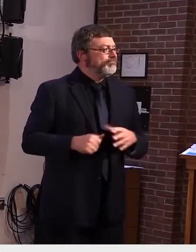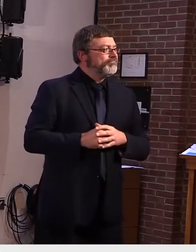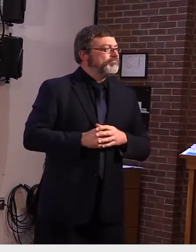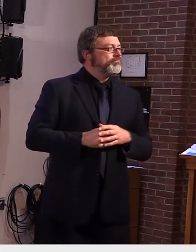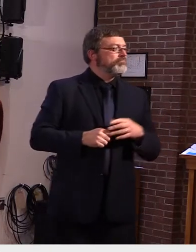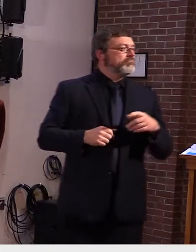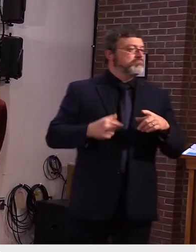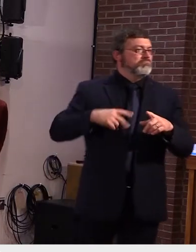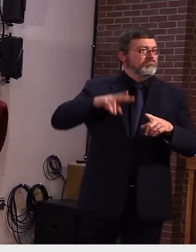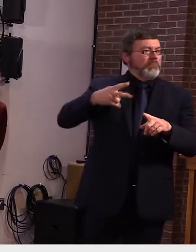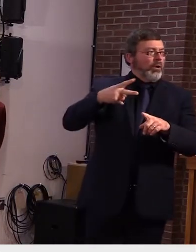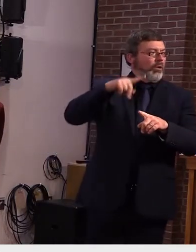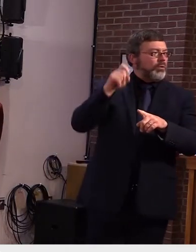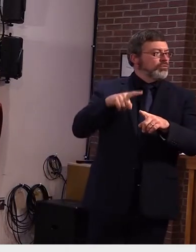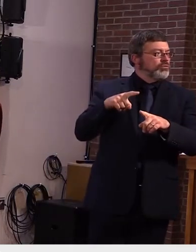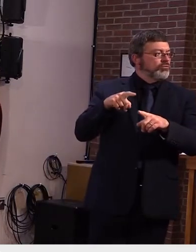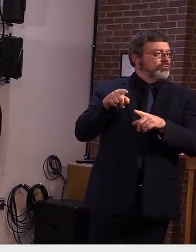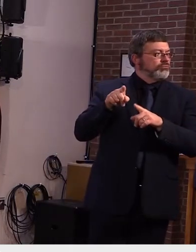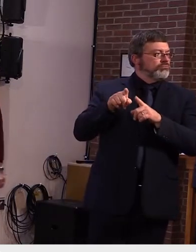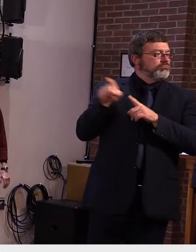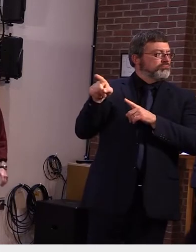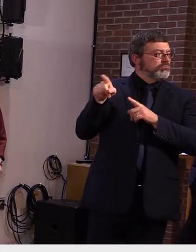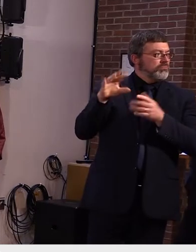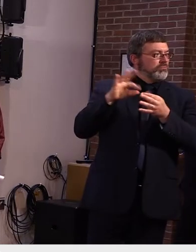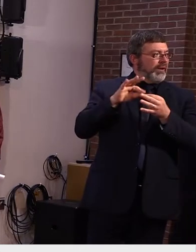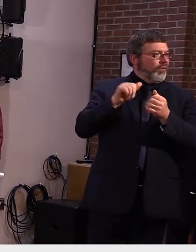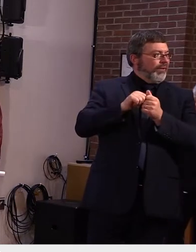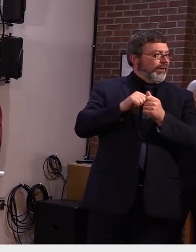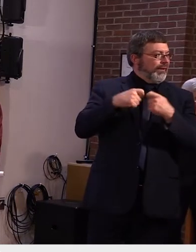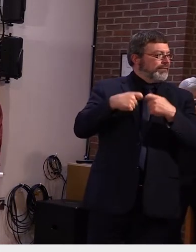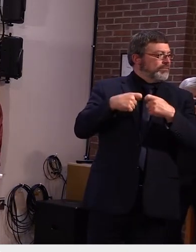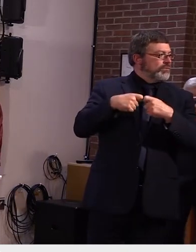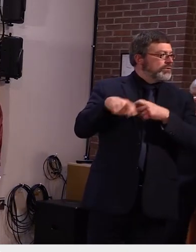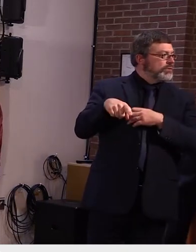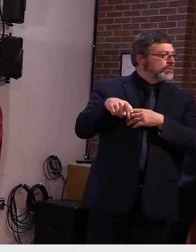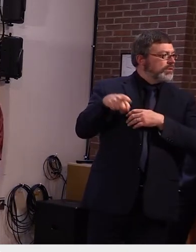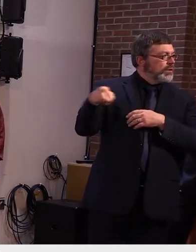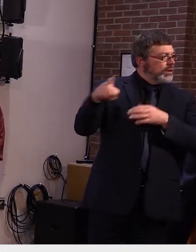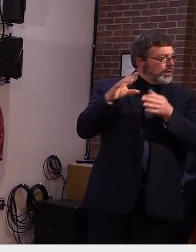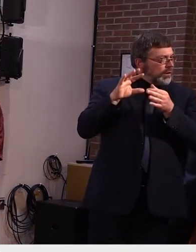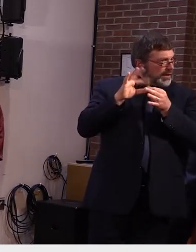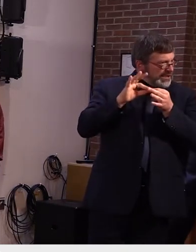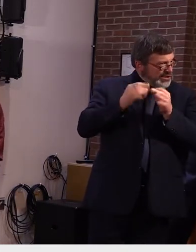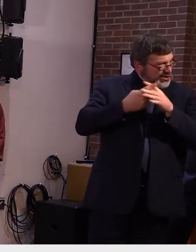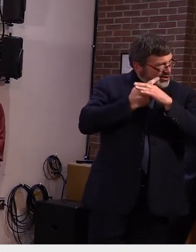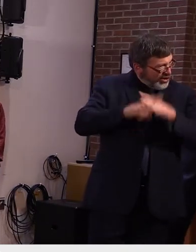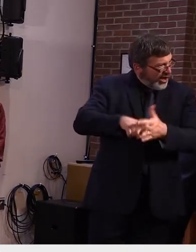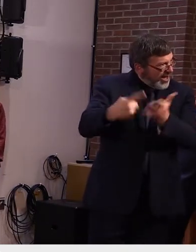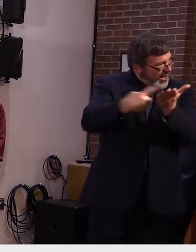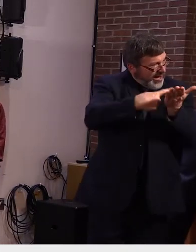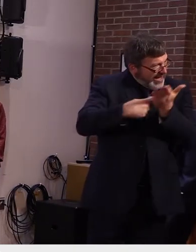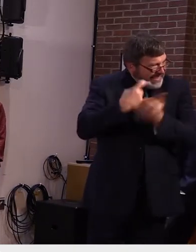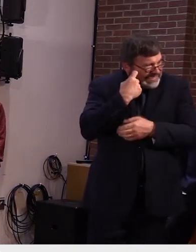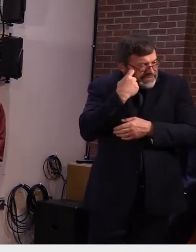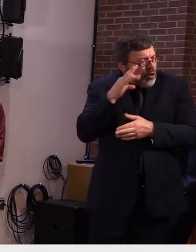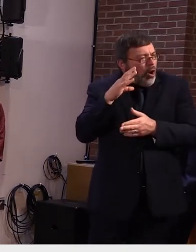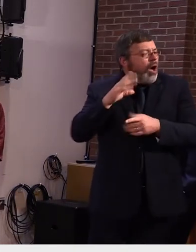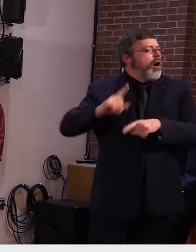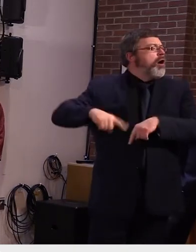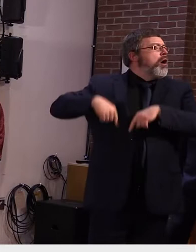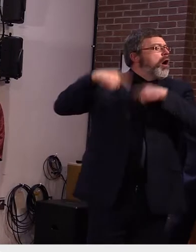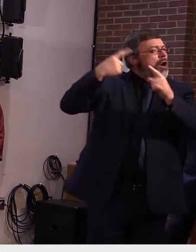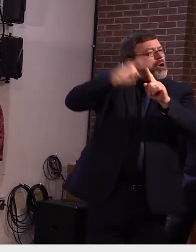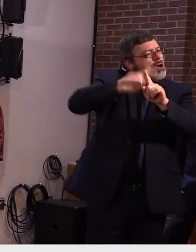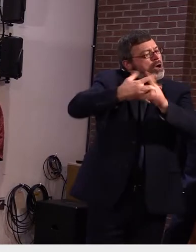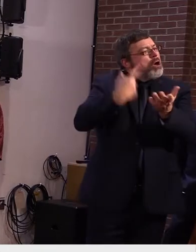was this this was this recent can you sort of characterize a little bit um i would say uh you know it came it came